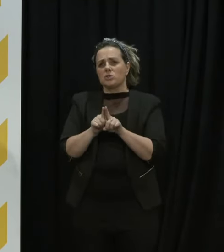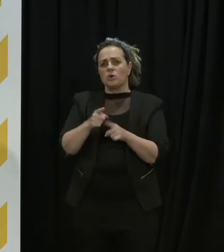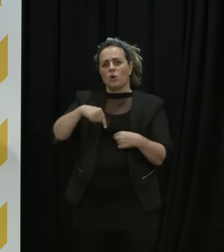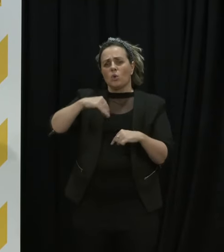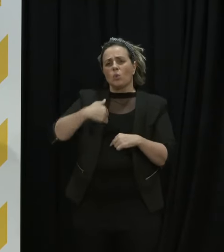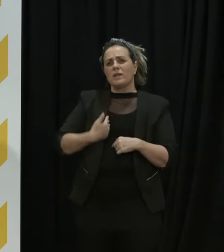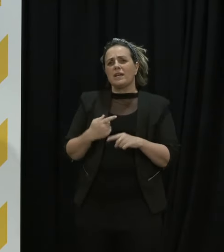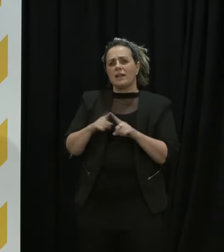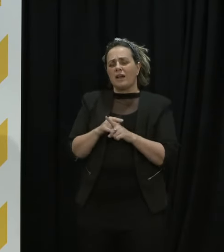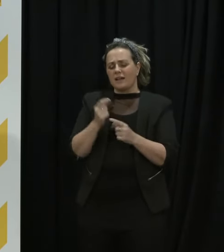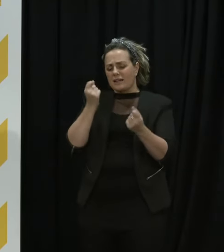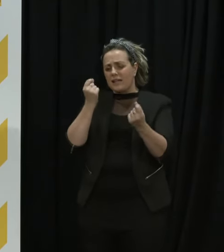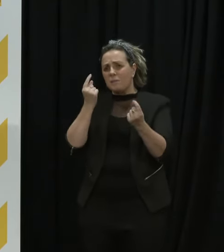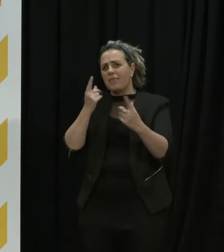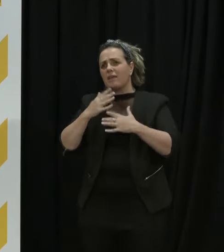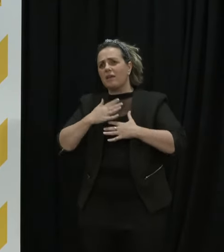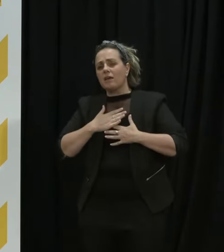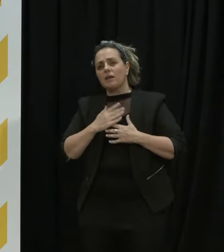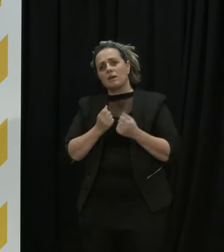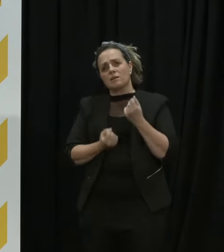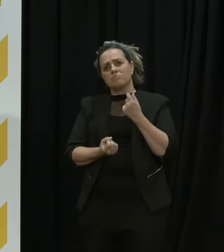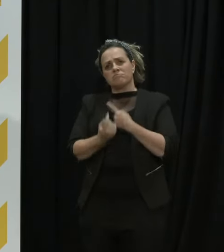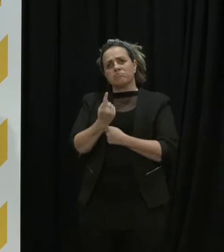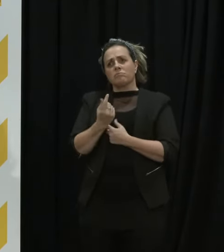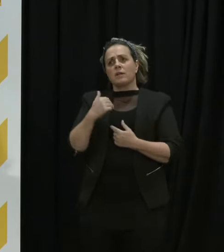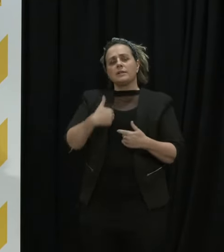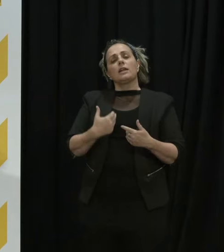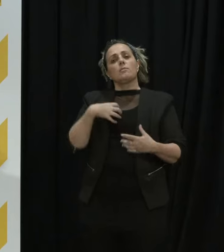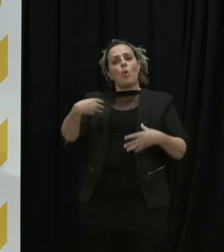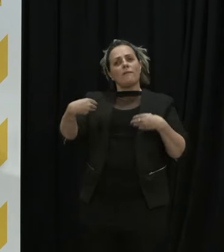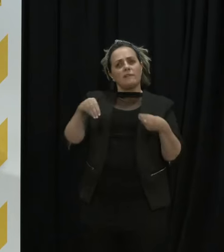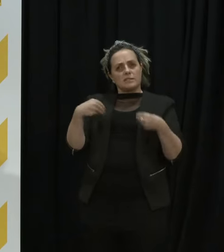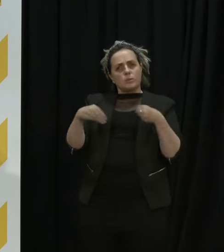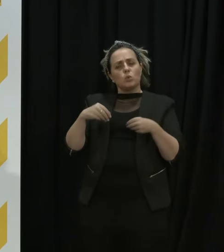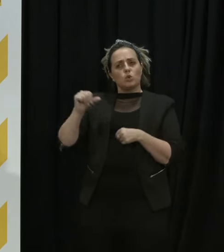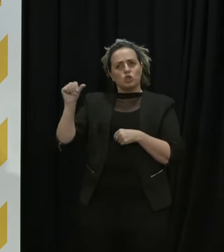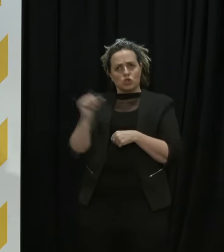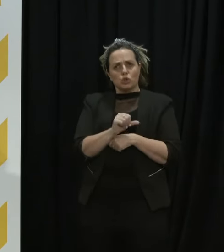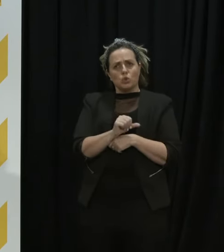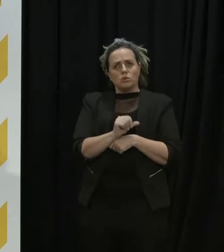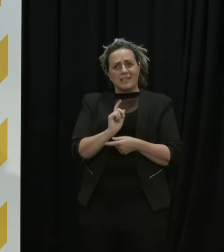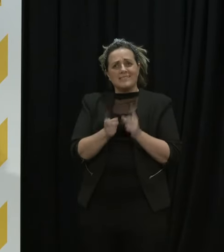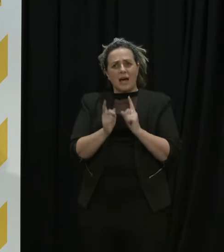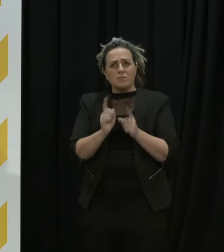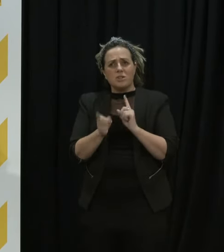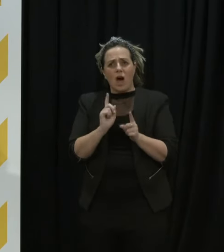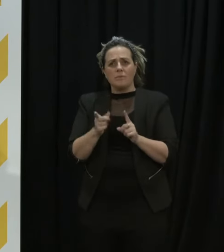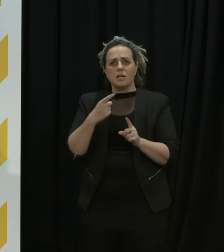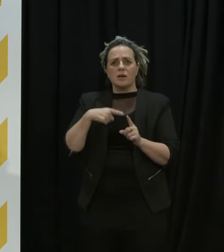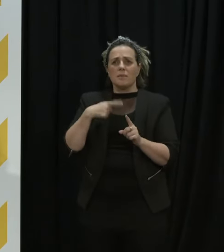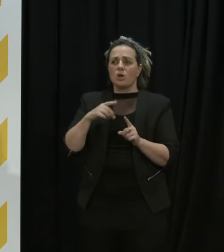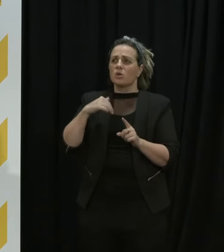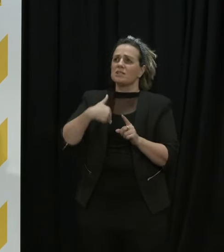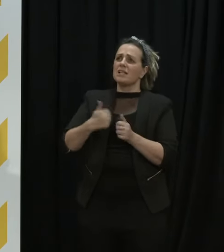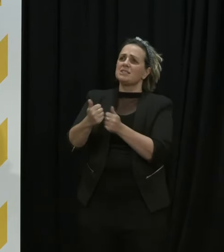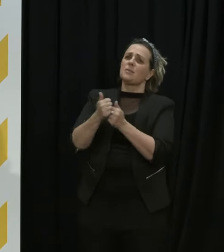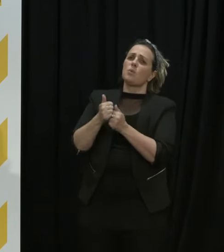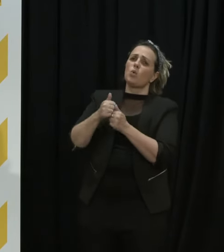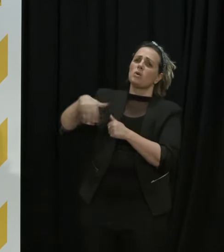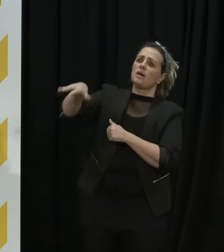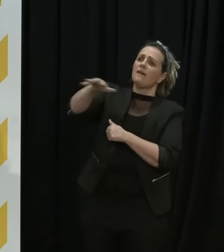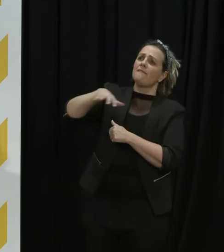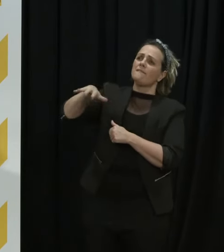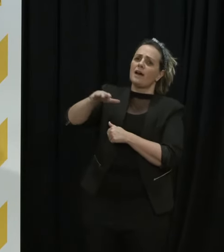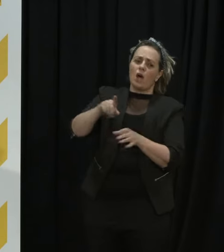sympathy given and leniency given where whānau just don't need the support of their wider families as